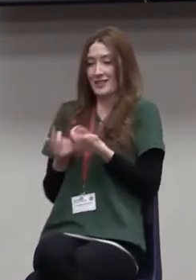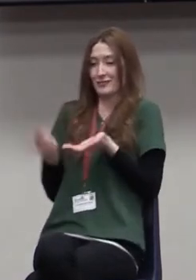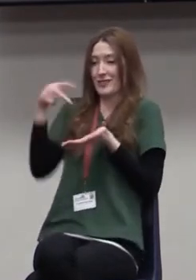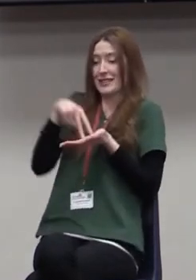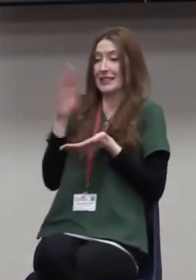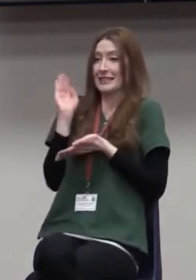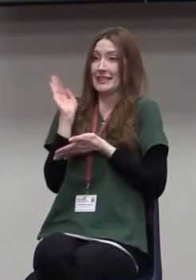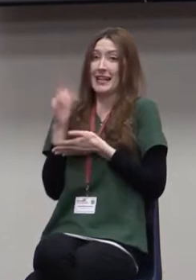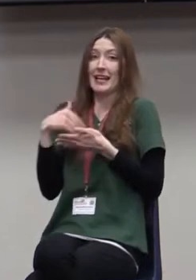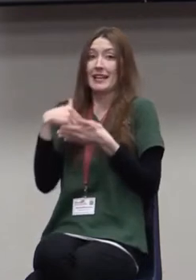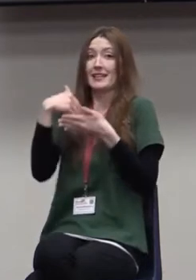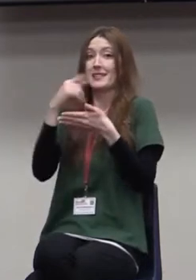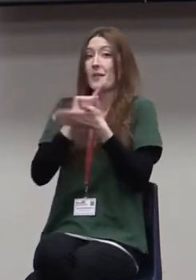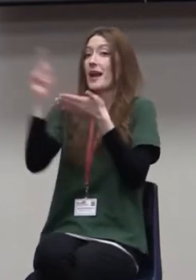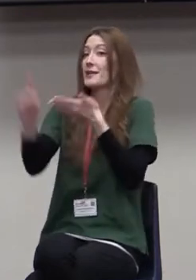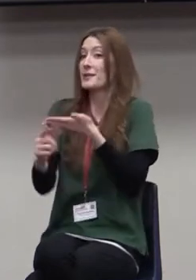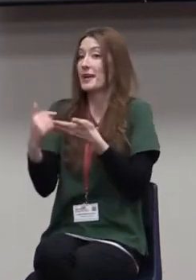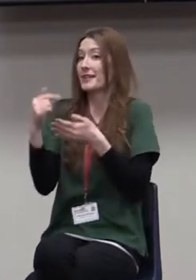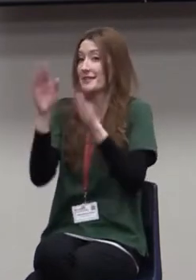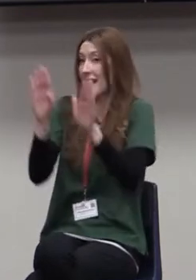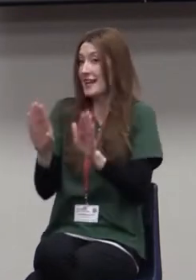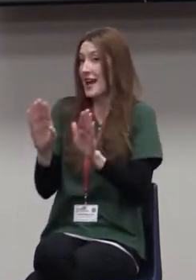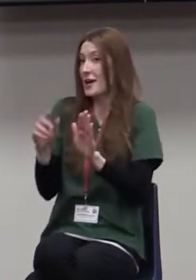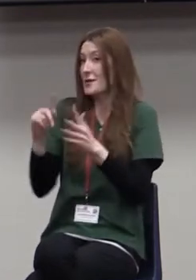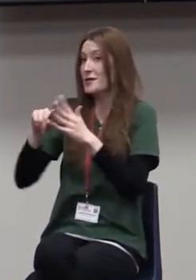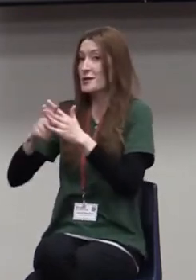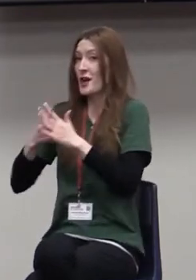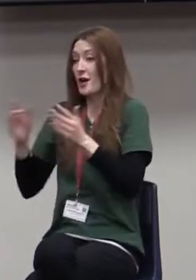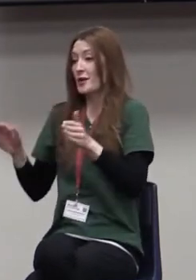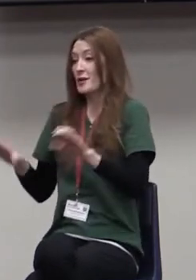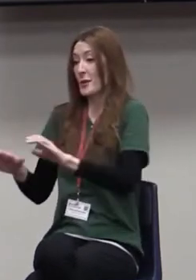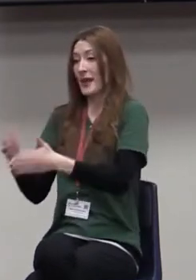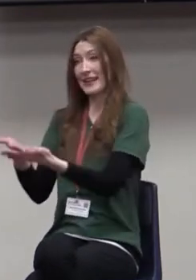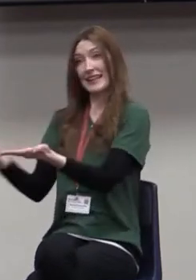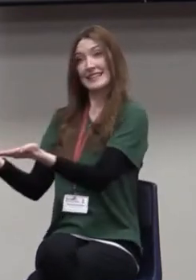Sunday, we're going to start doing this. And people are like, what?